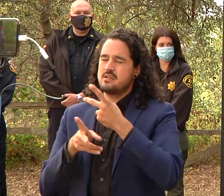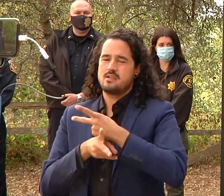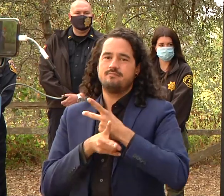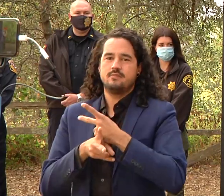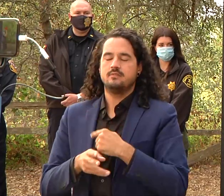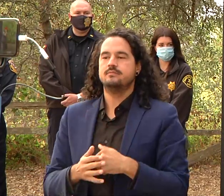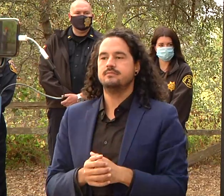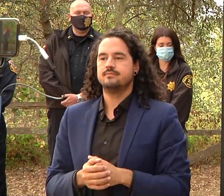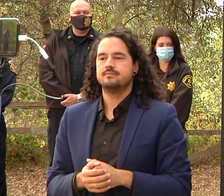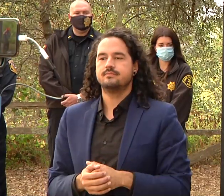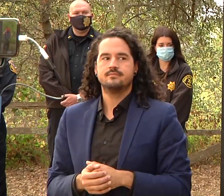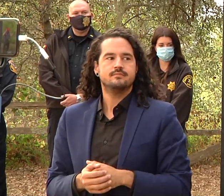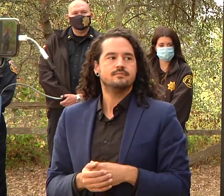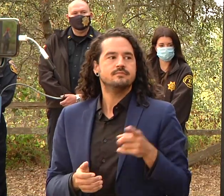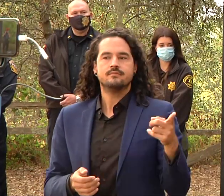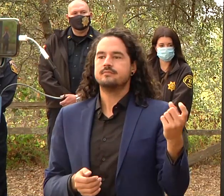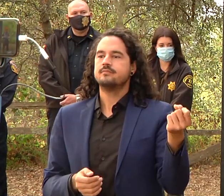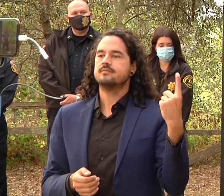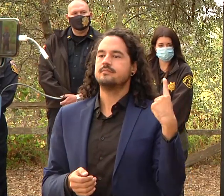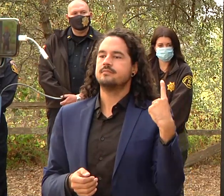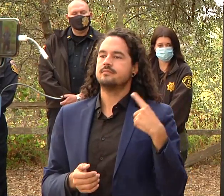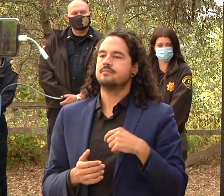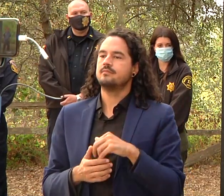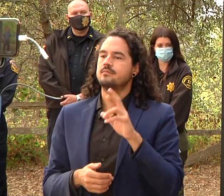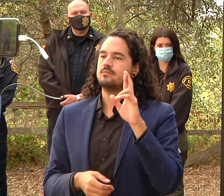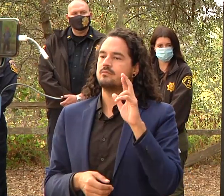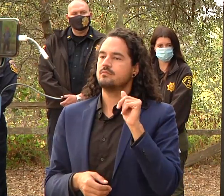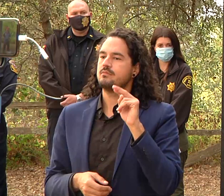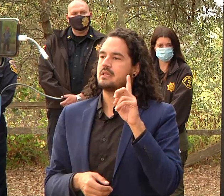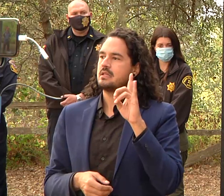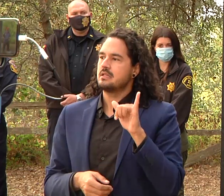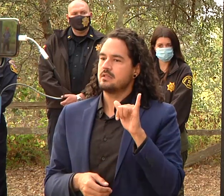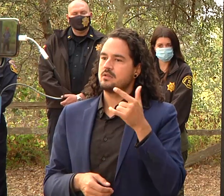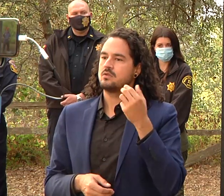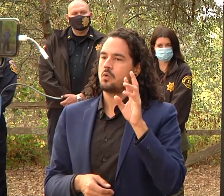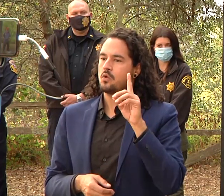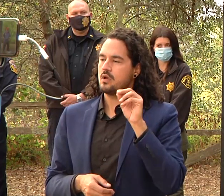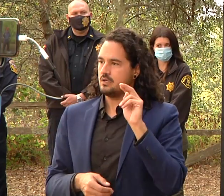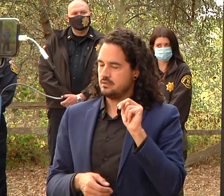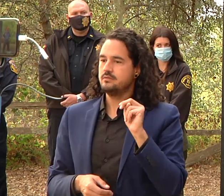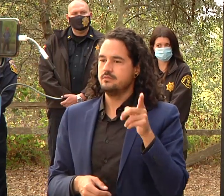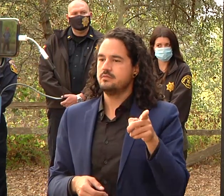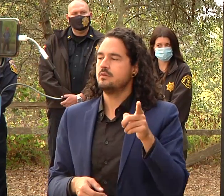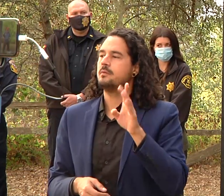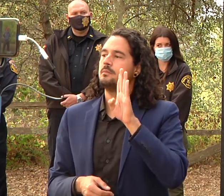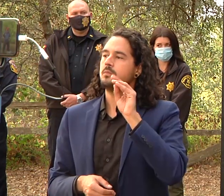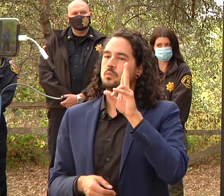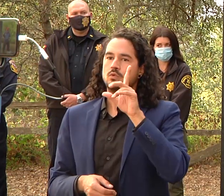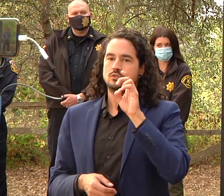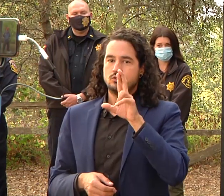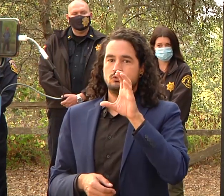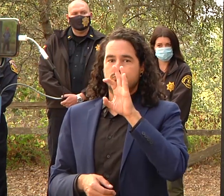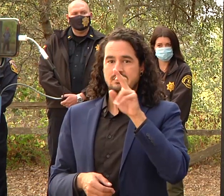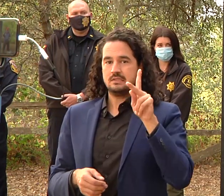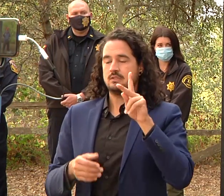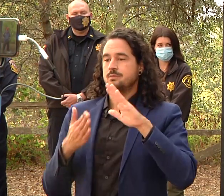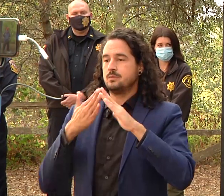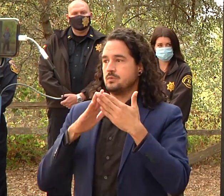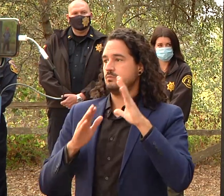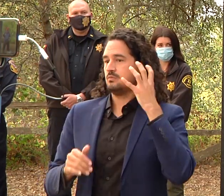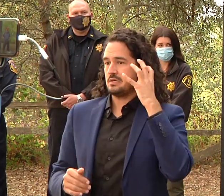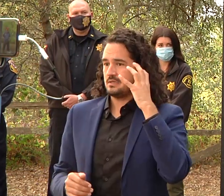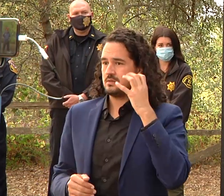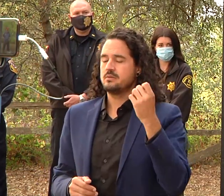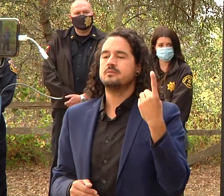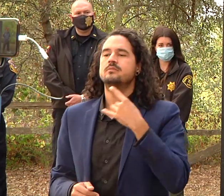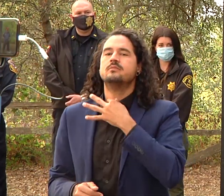randy gordon kbcc boulder creek community radio um can you elaborate on the issues with the san lorenzo valley water district and the water